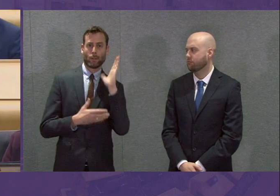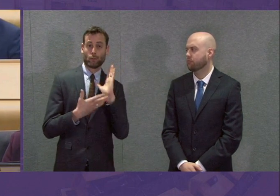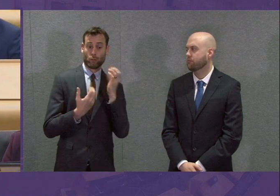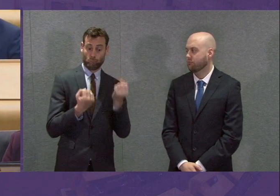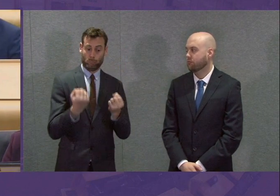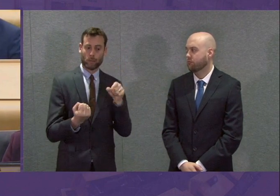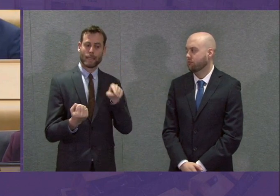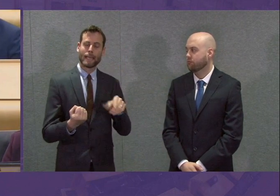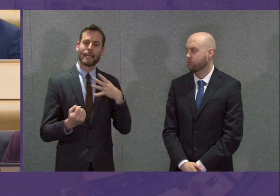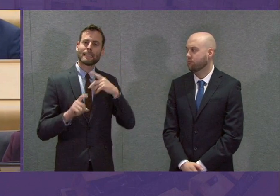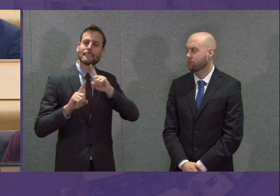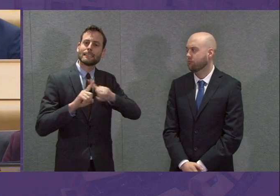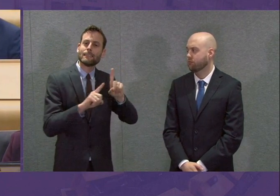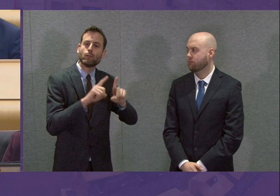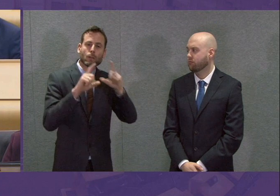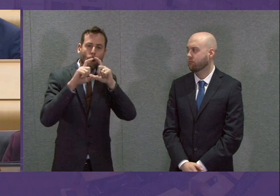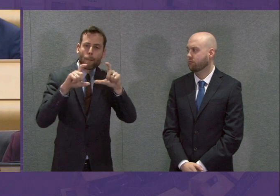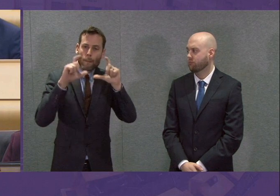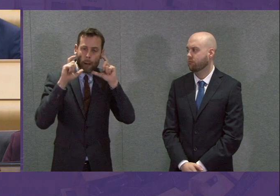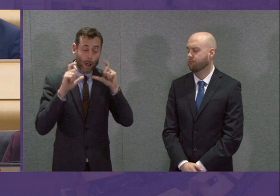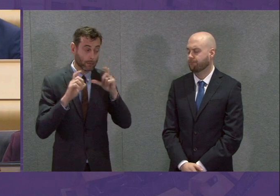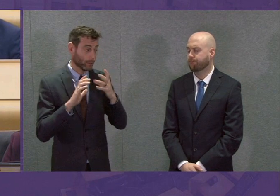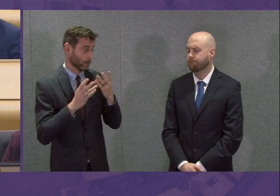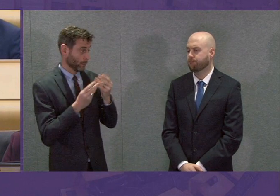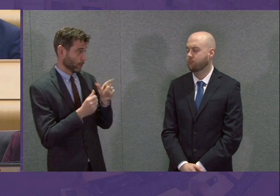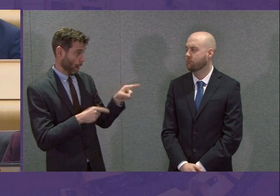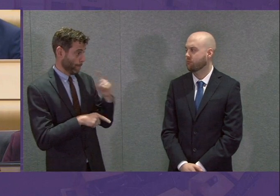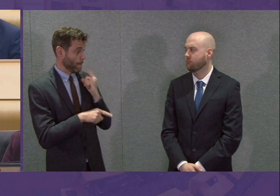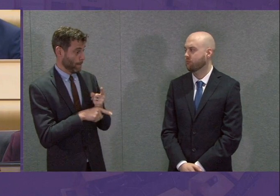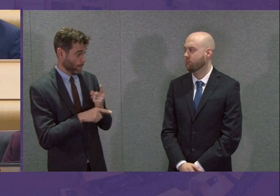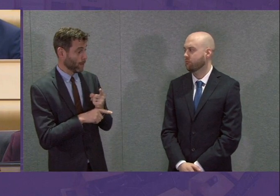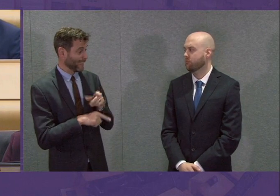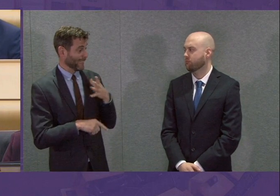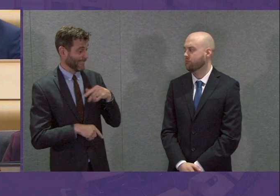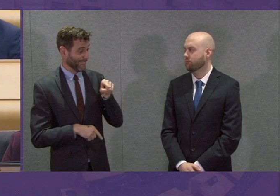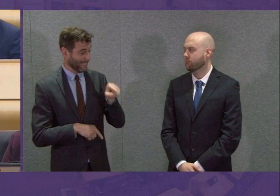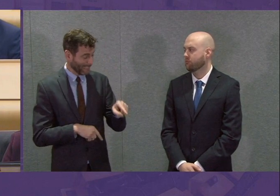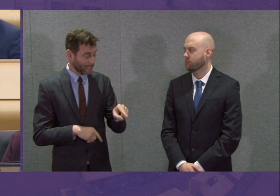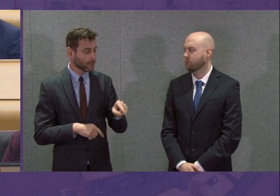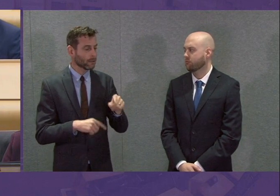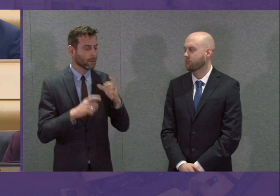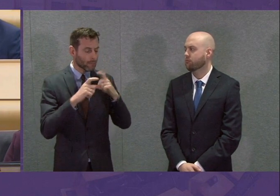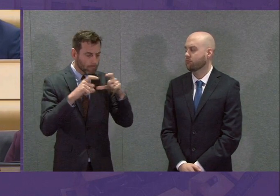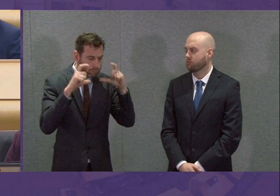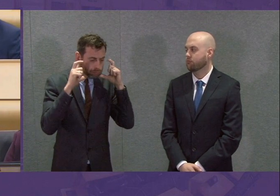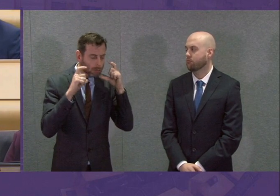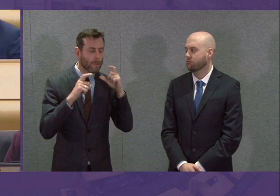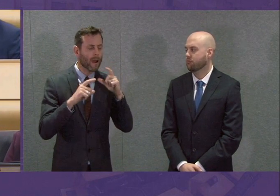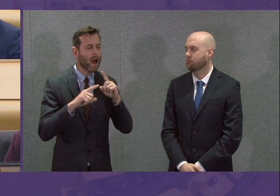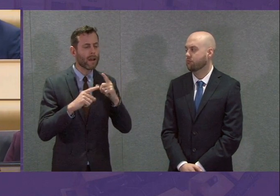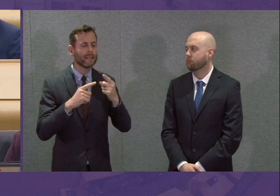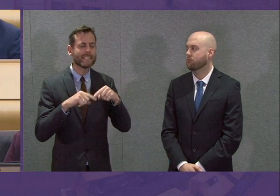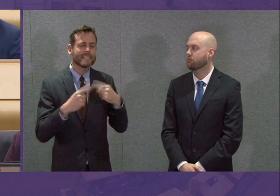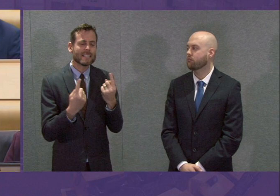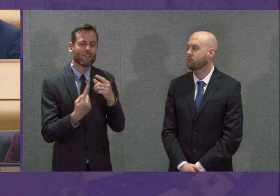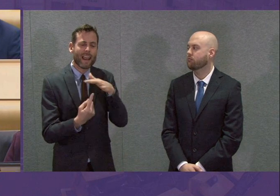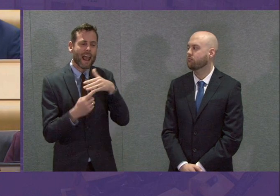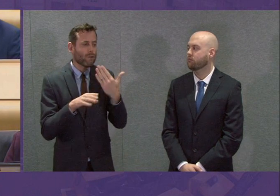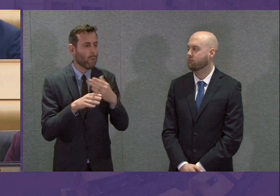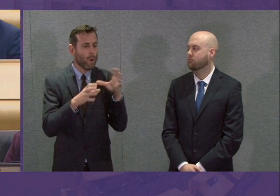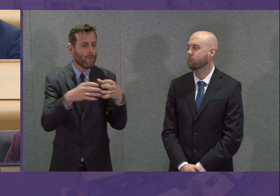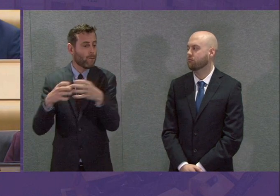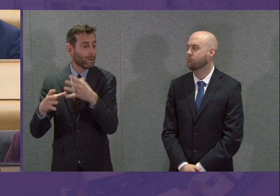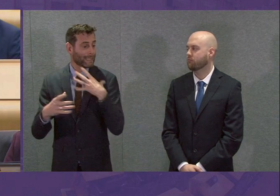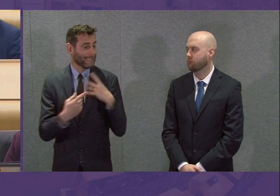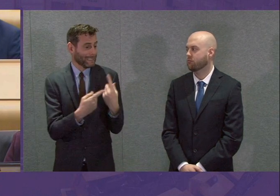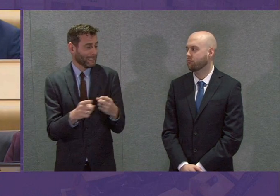Some will be the ones described by Richard Leonard. Some other parts of the workforce will require other types of masks. It's not for me or the Health Secretary,